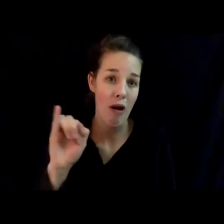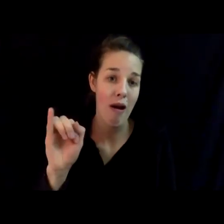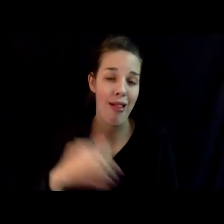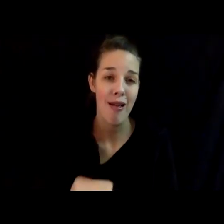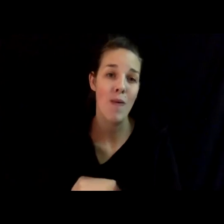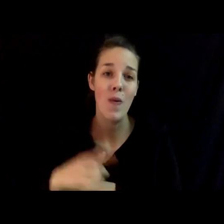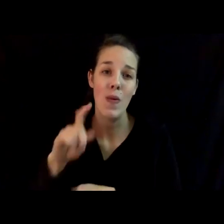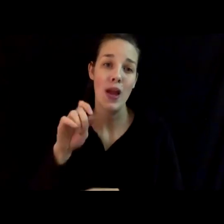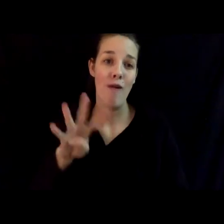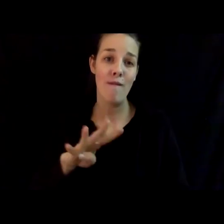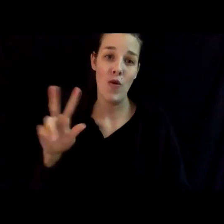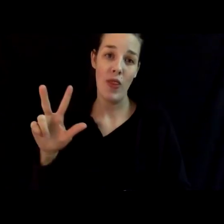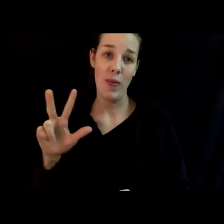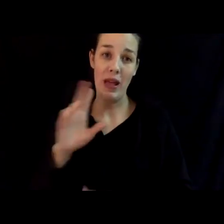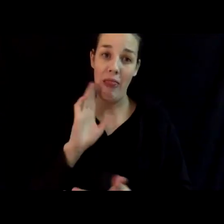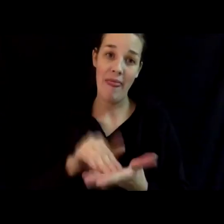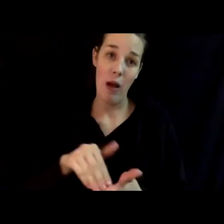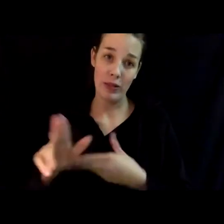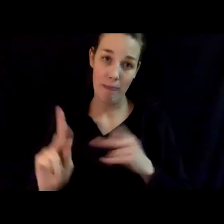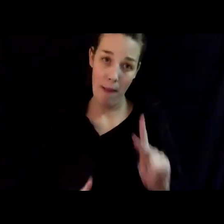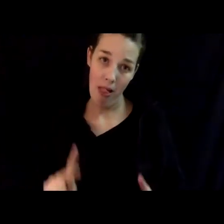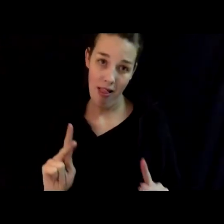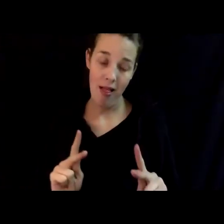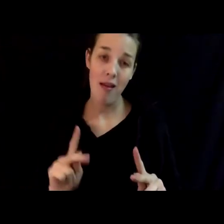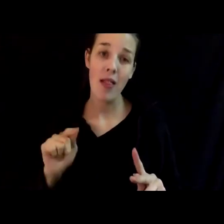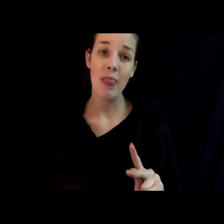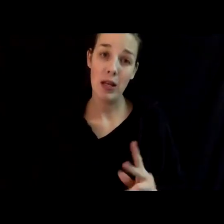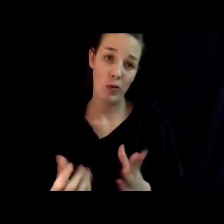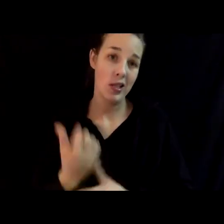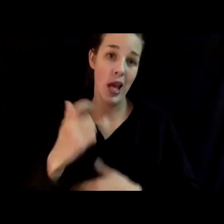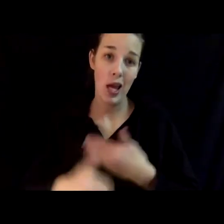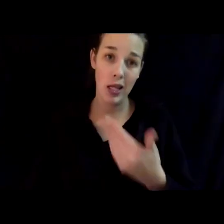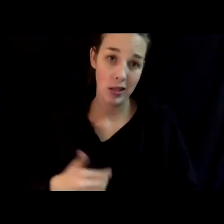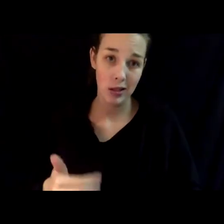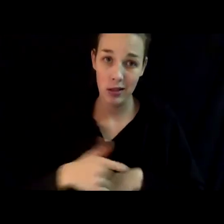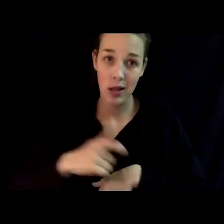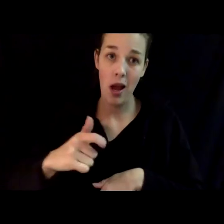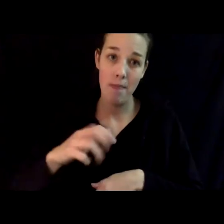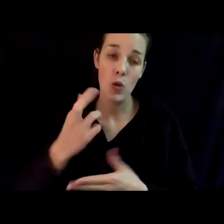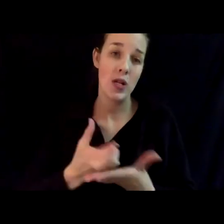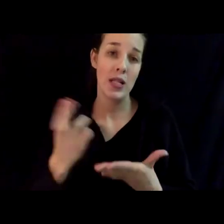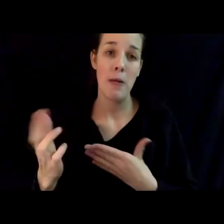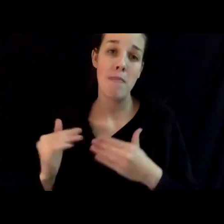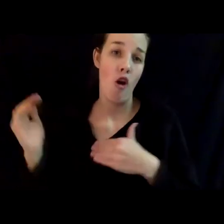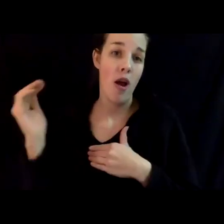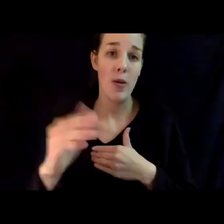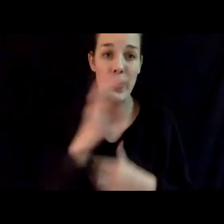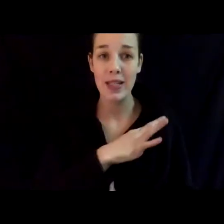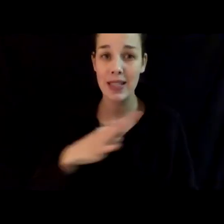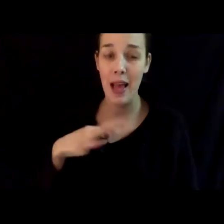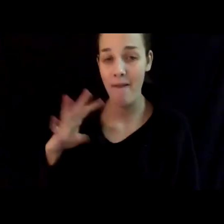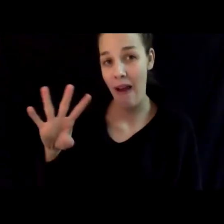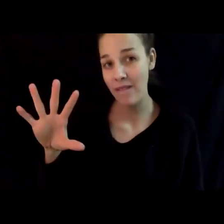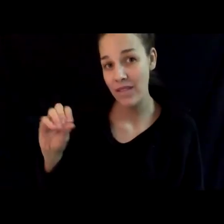143,000 residents. This will take time and resources beyond what our staff of 50 people